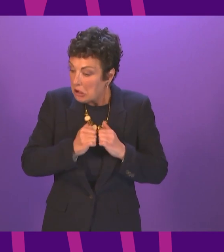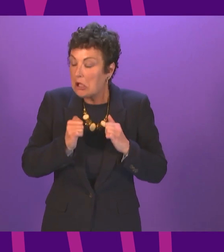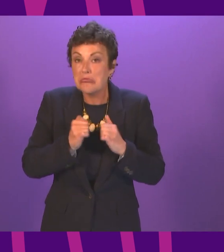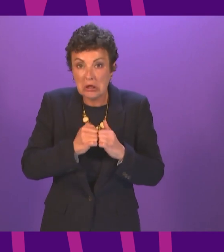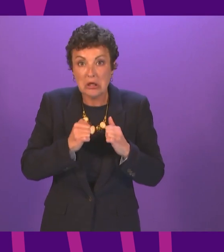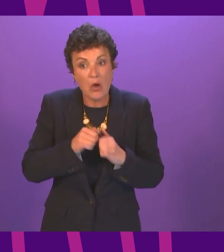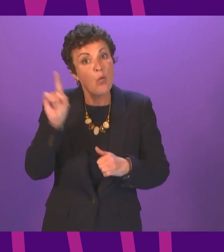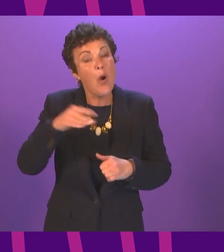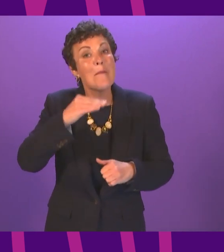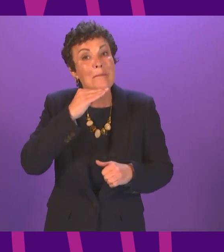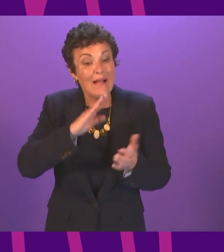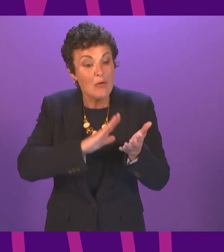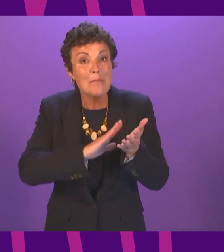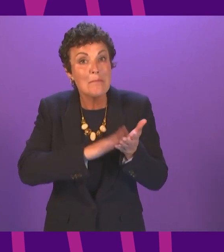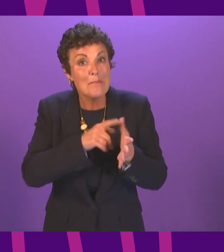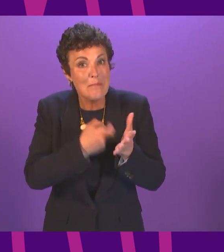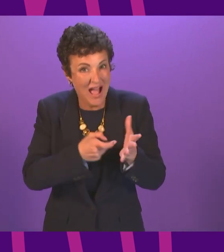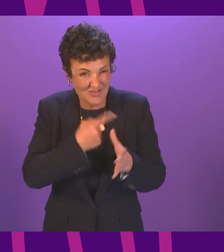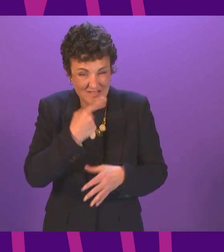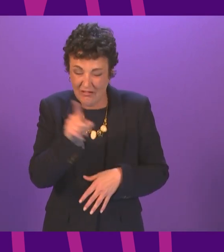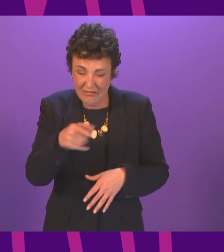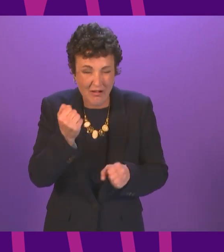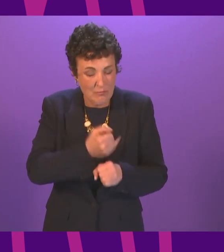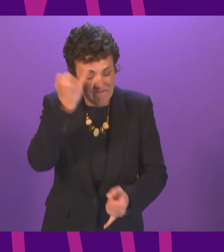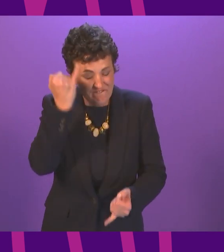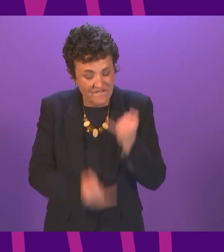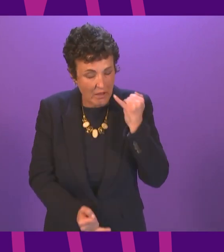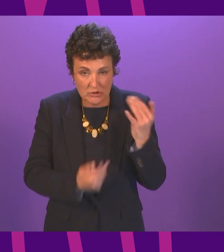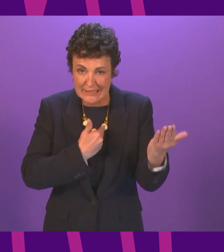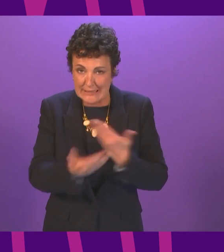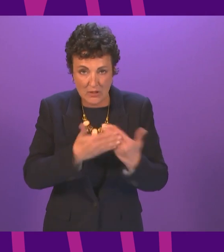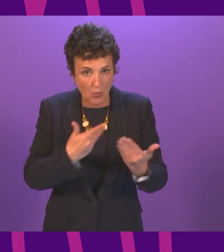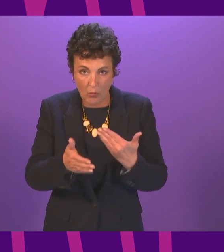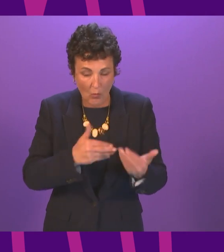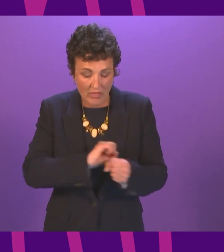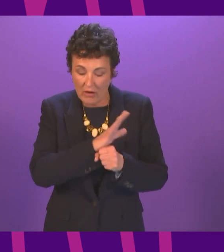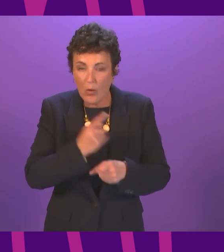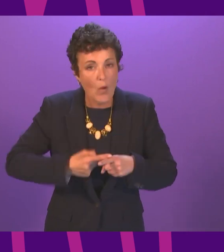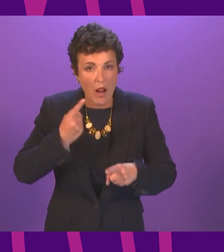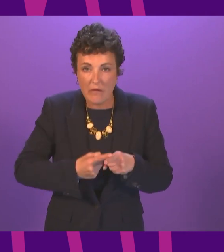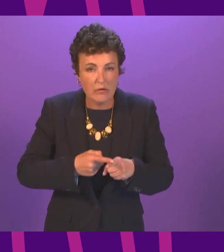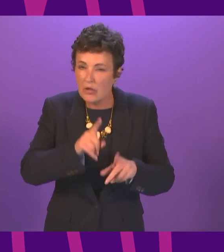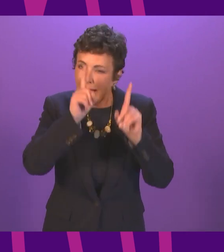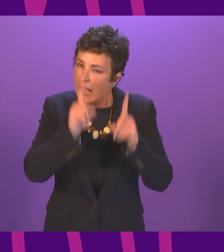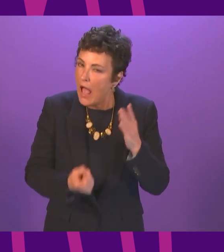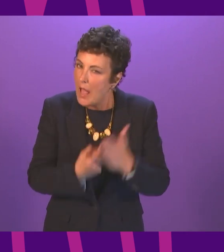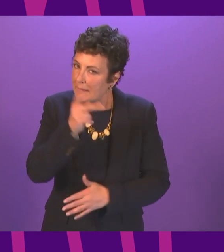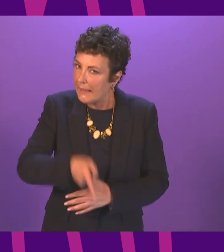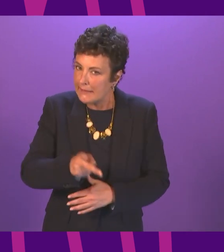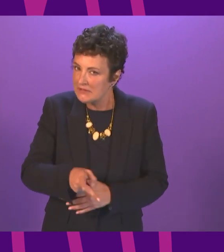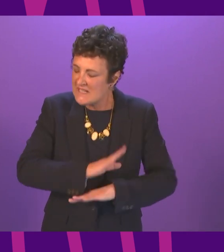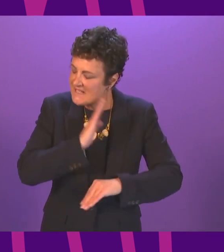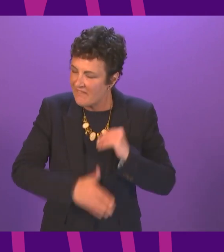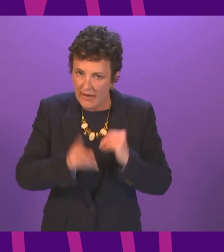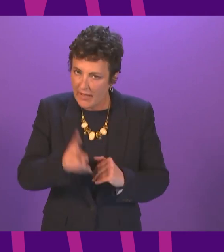Michael Mara rightly said the government failed to deal with the pandemic quickly enough this cannot be allowed to happen ever